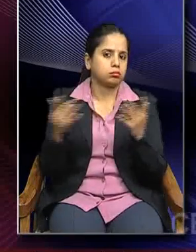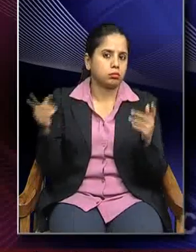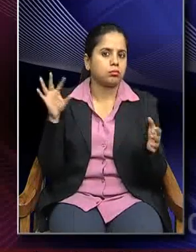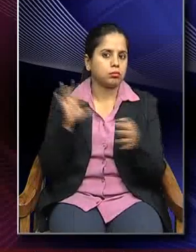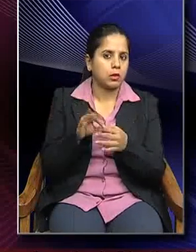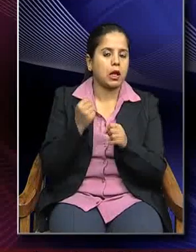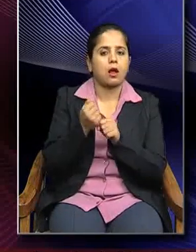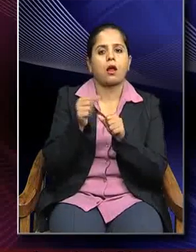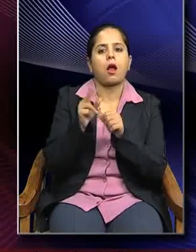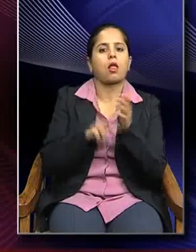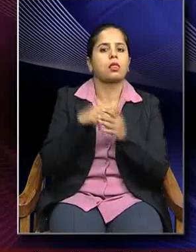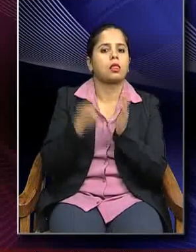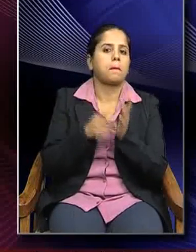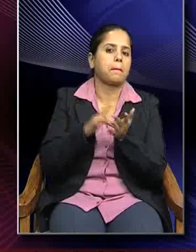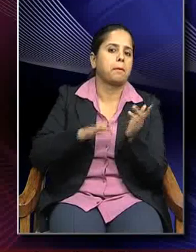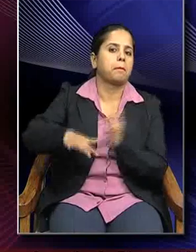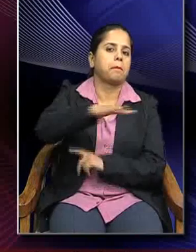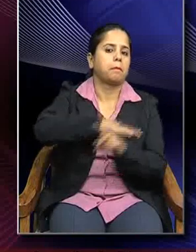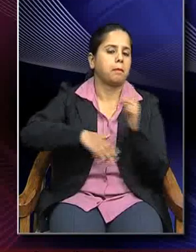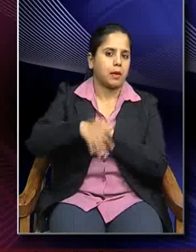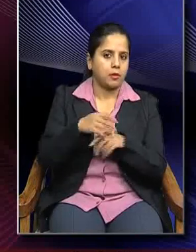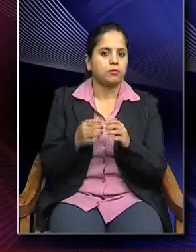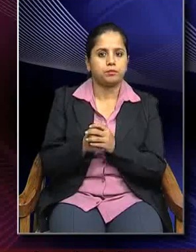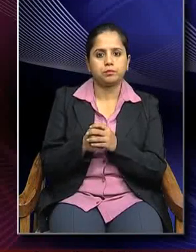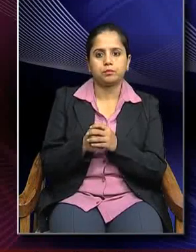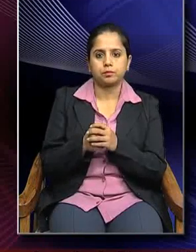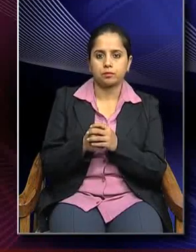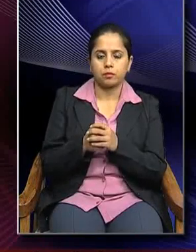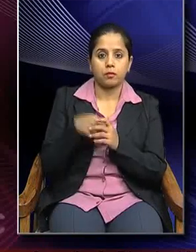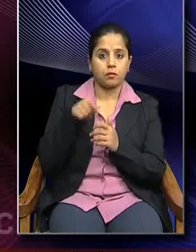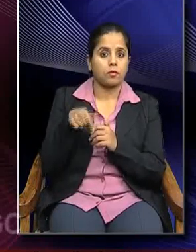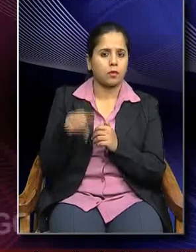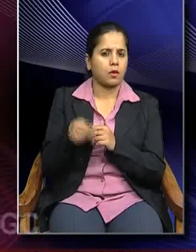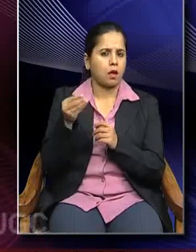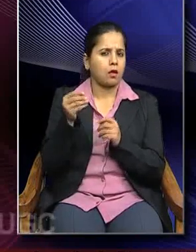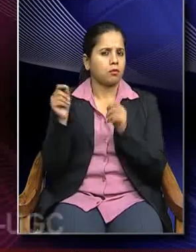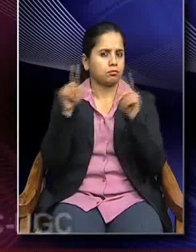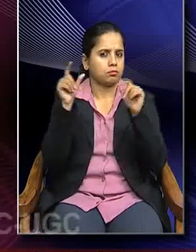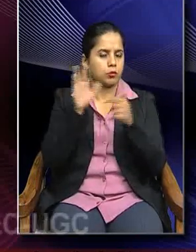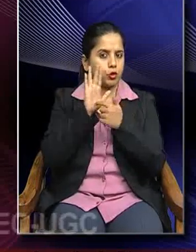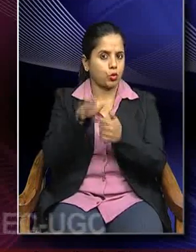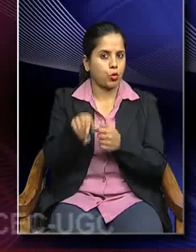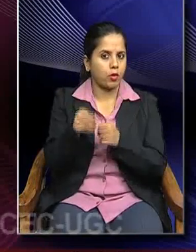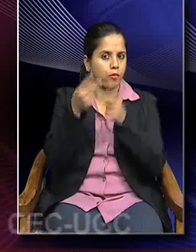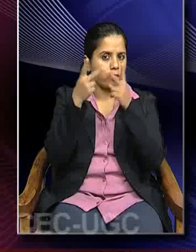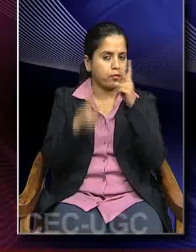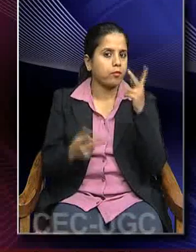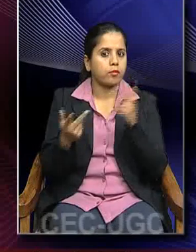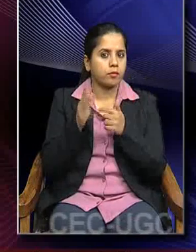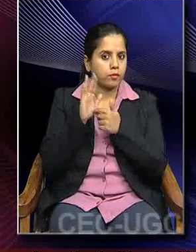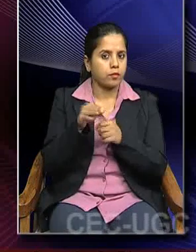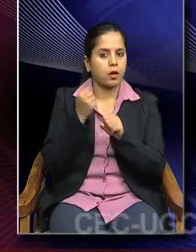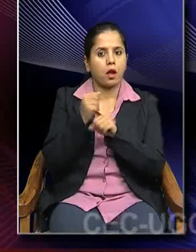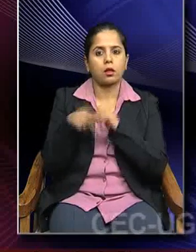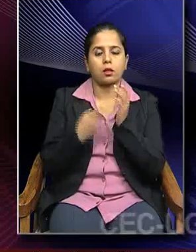to Gandhar area. Just running through the distinctive features of Gandhar